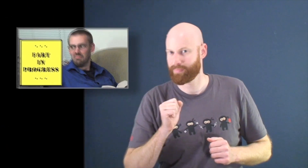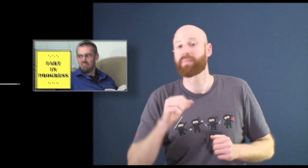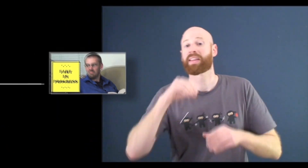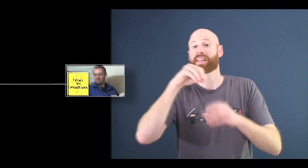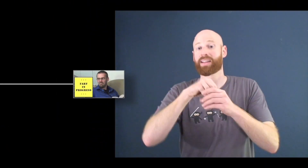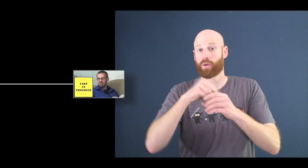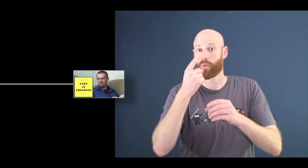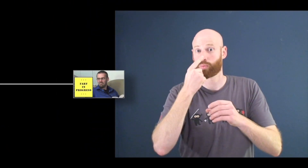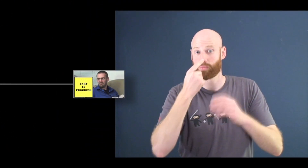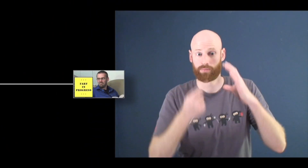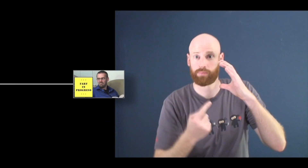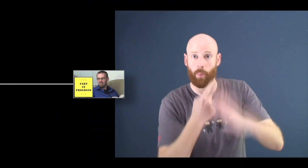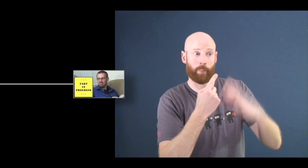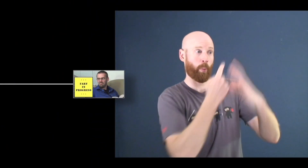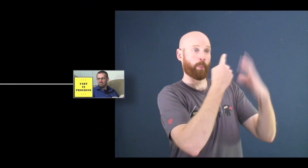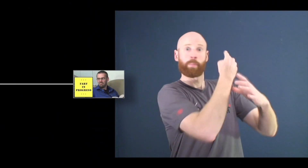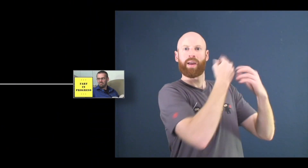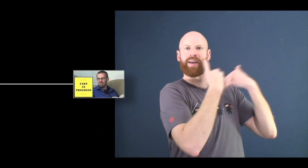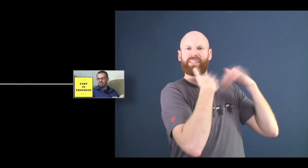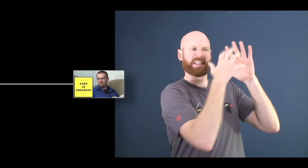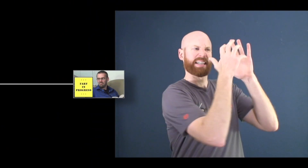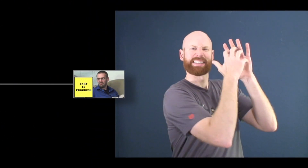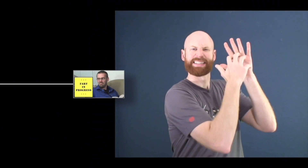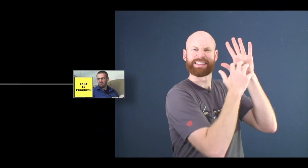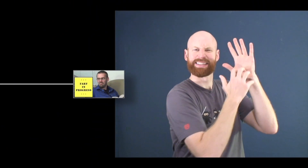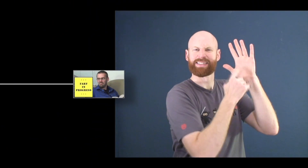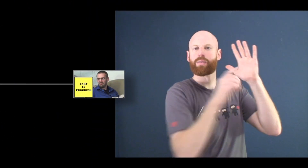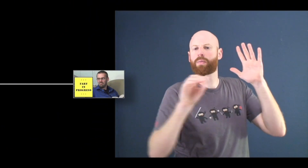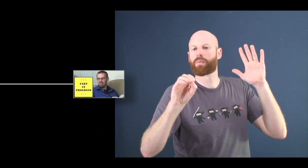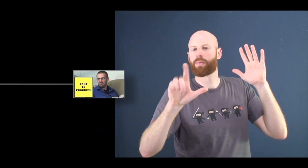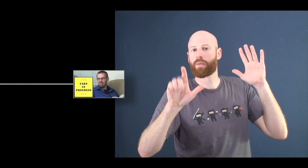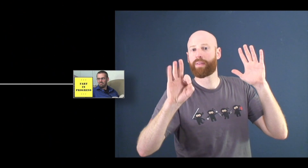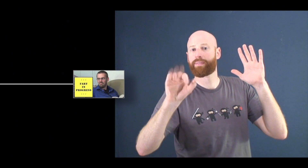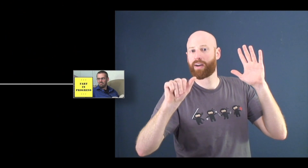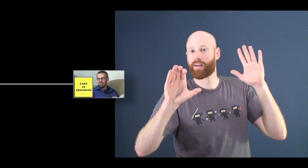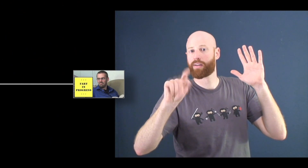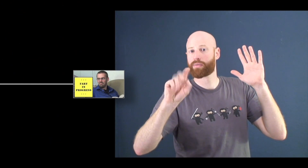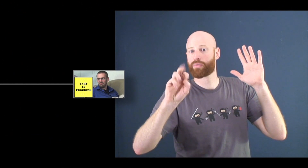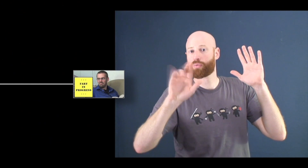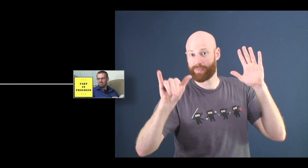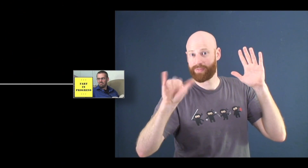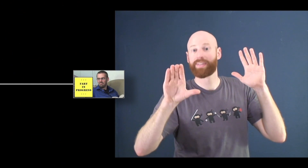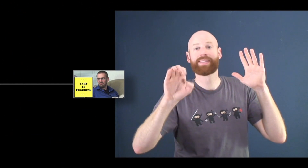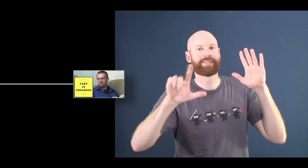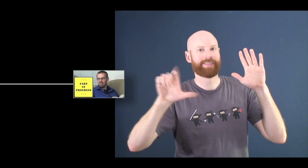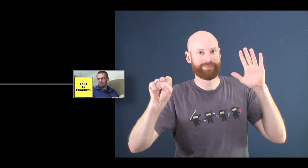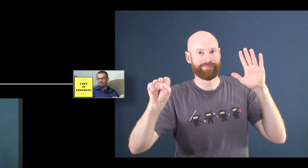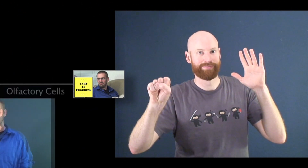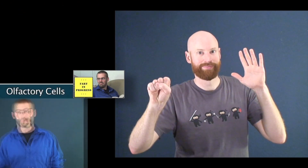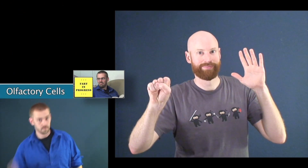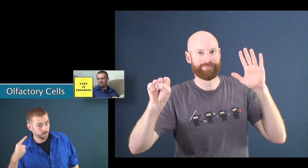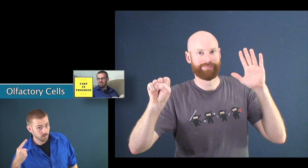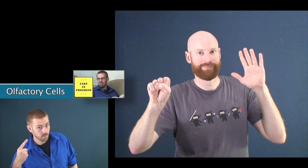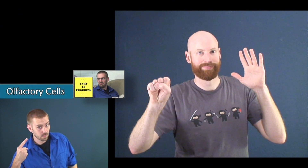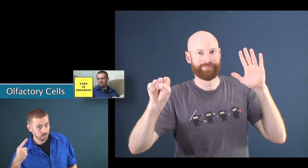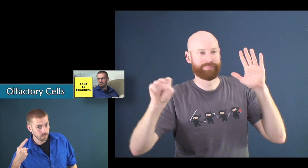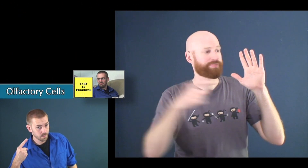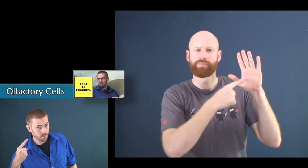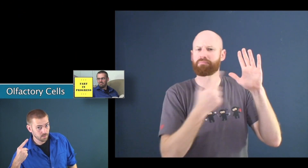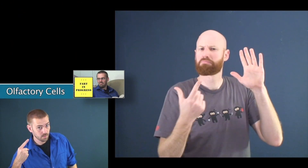nose inside the nose are tons of olfactory cells when molecules from the